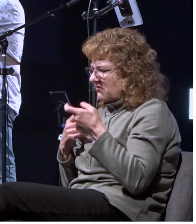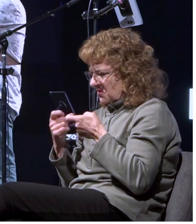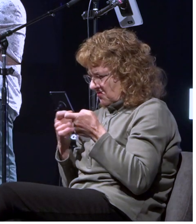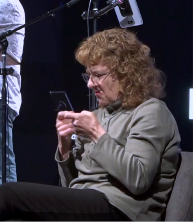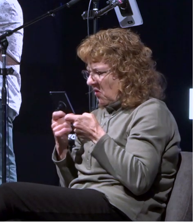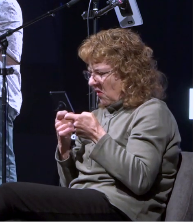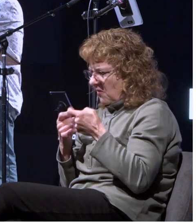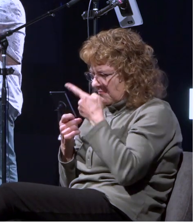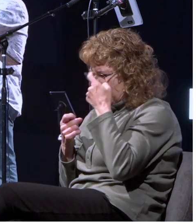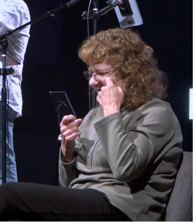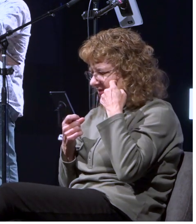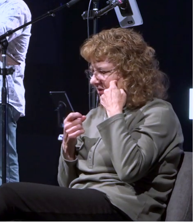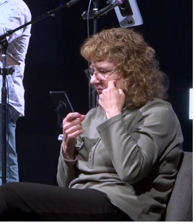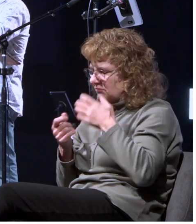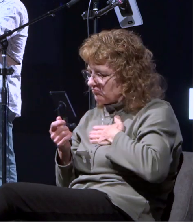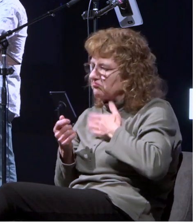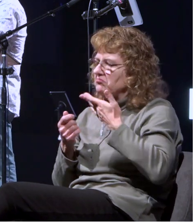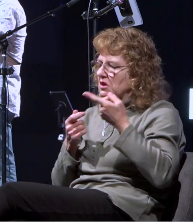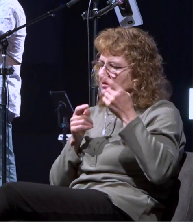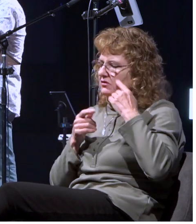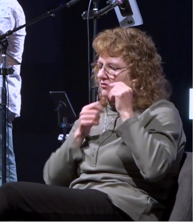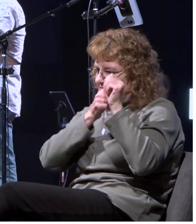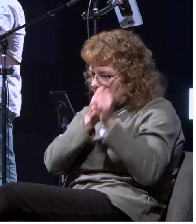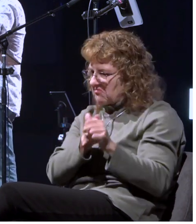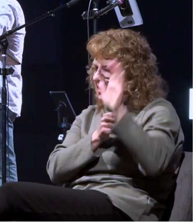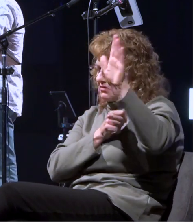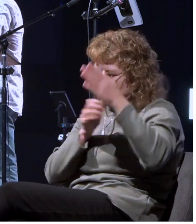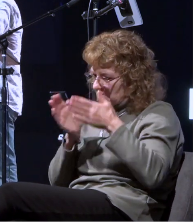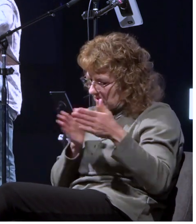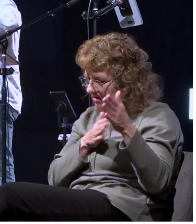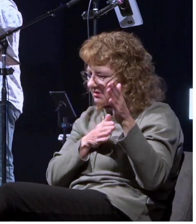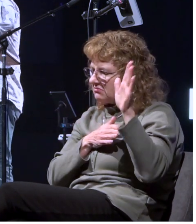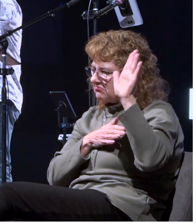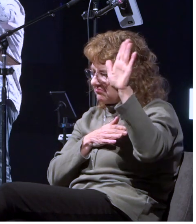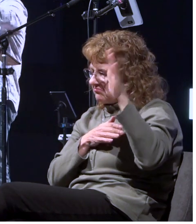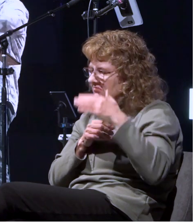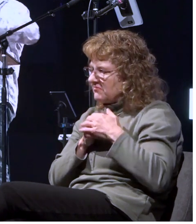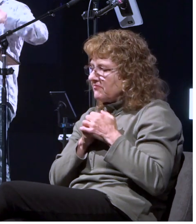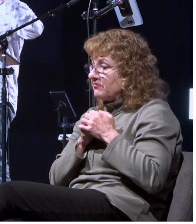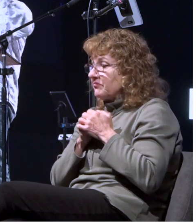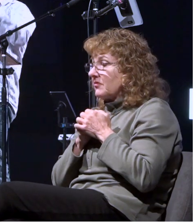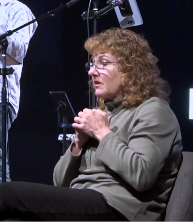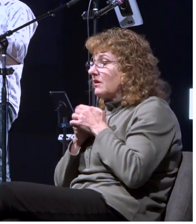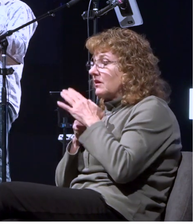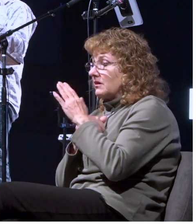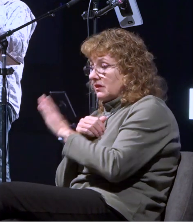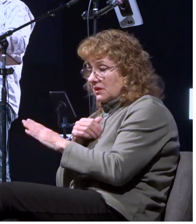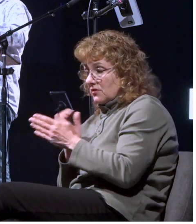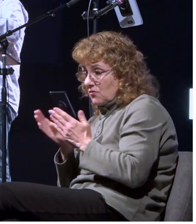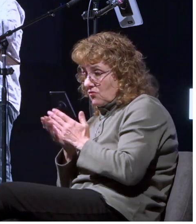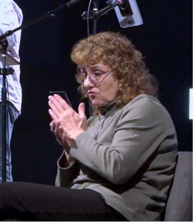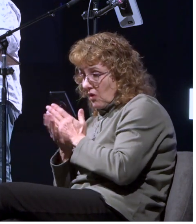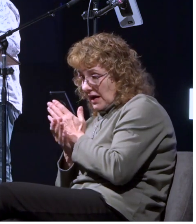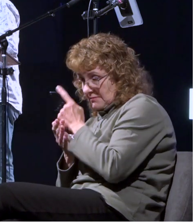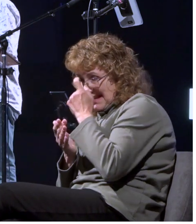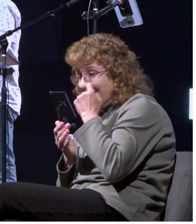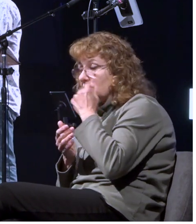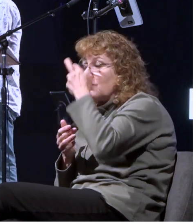to the lord's will to go to jerusalem in the first place and when he exercised his rights as a roman citizen to appeal to